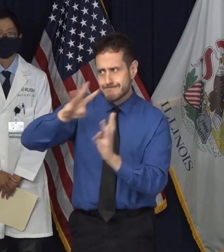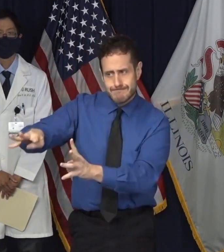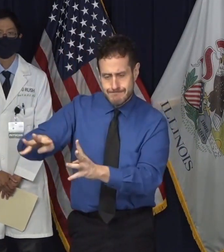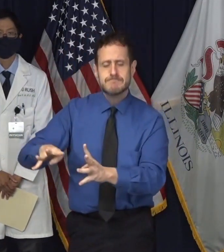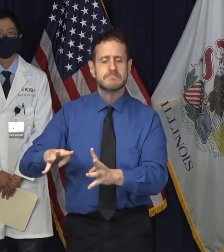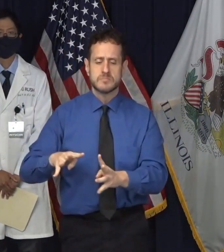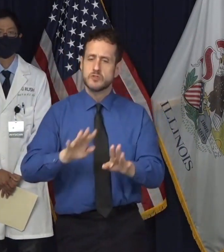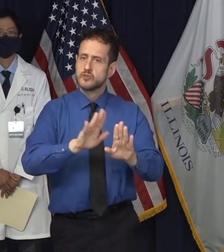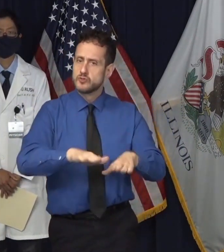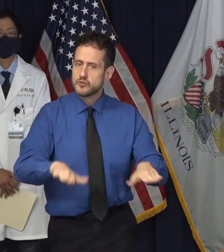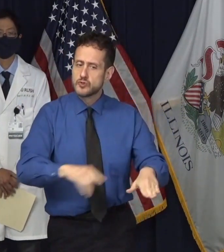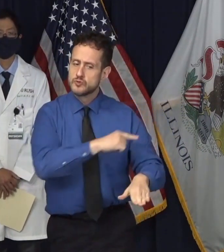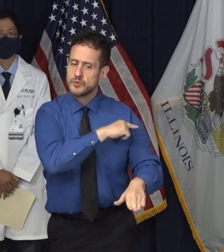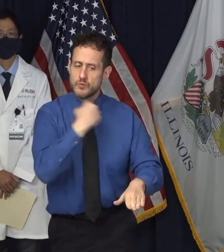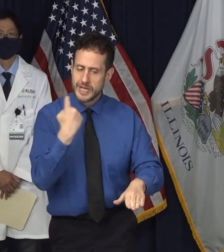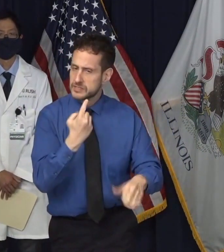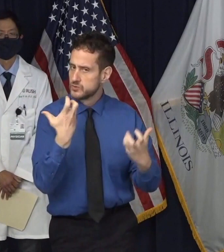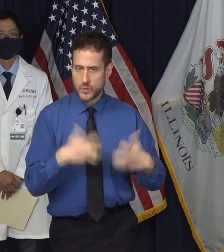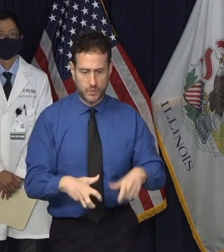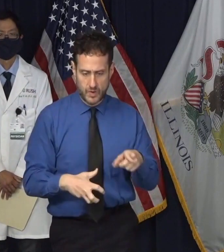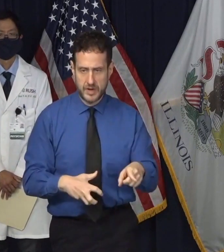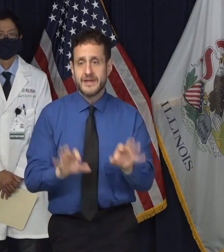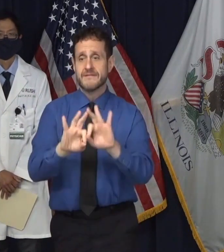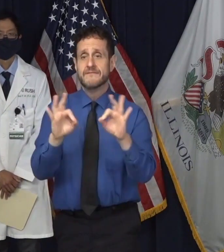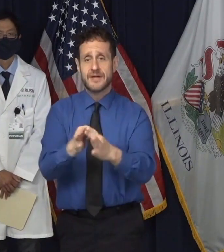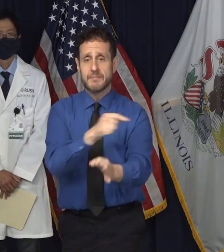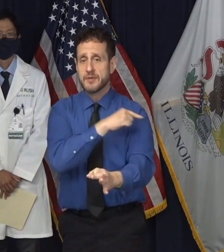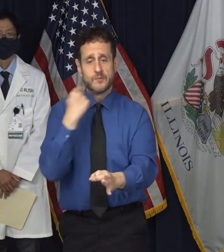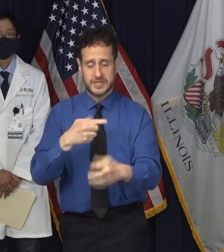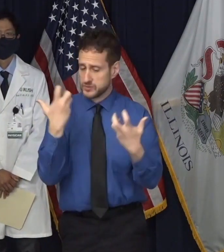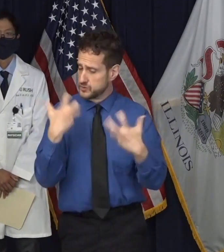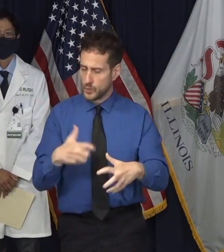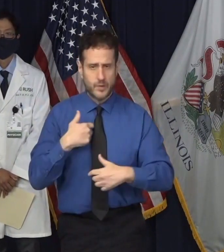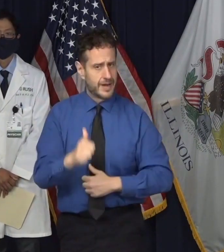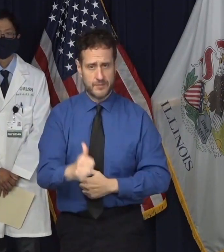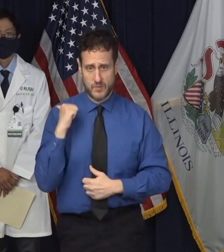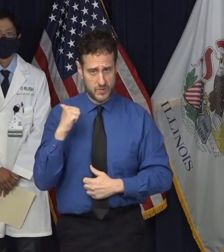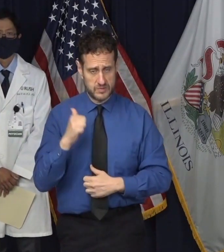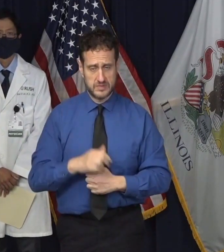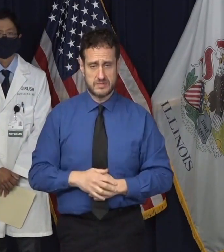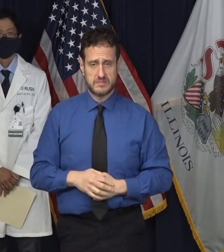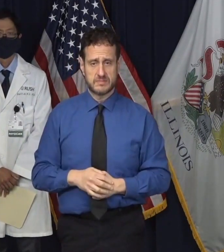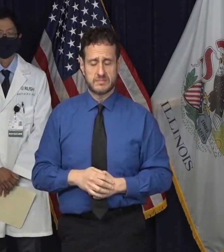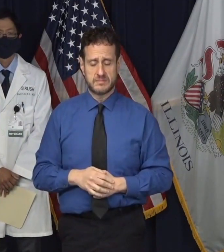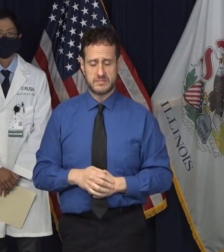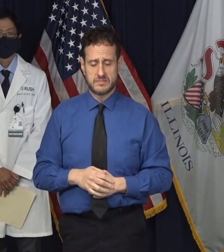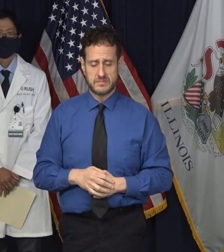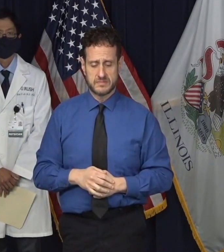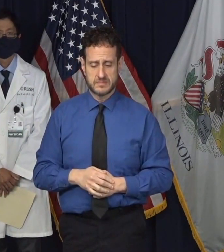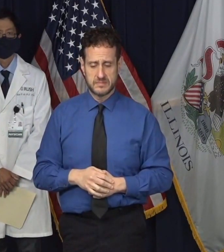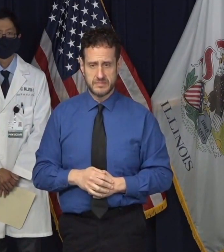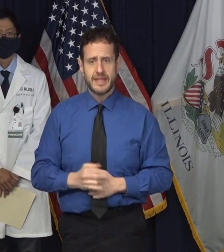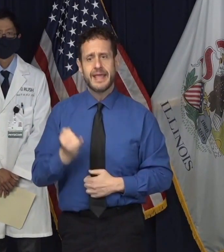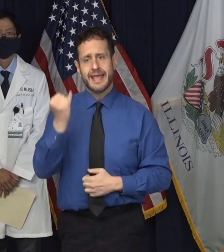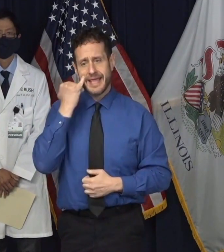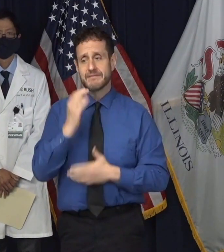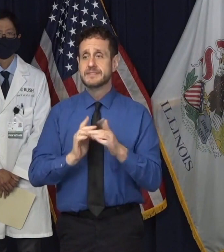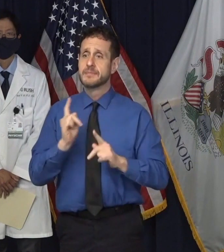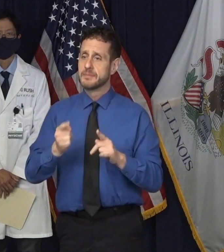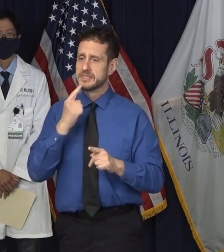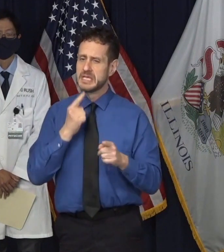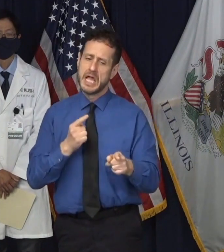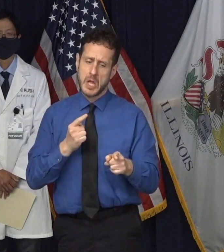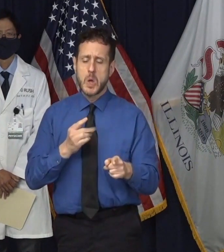put children and their families at risk. To those claiming that putting your child in